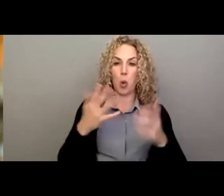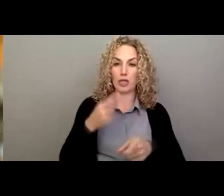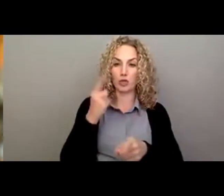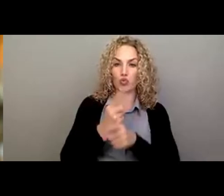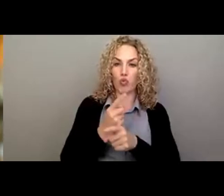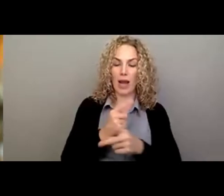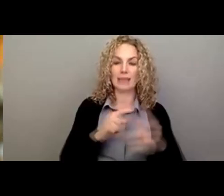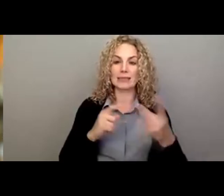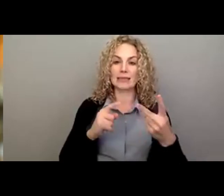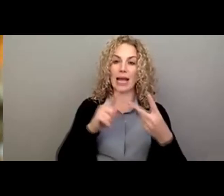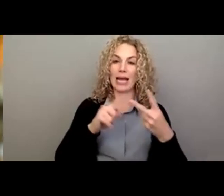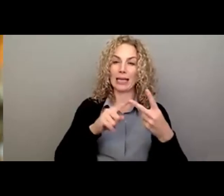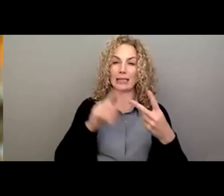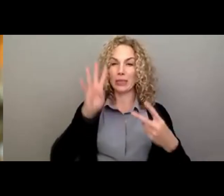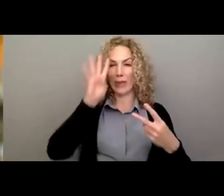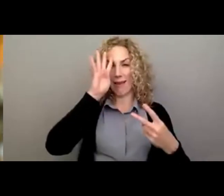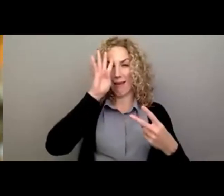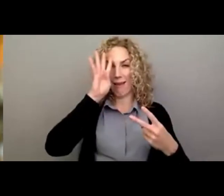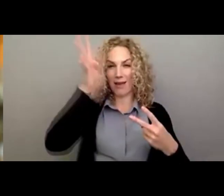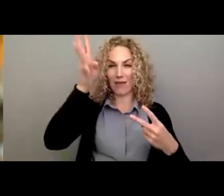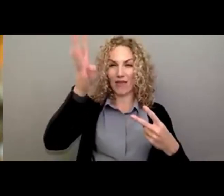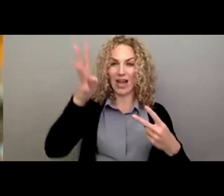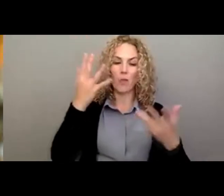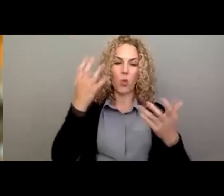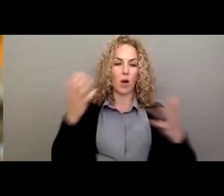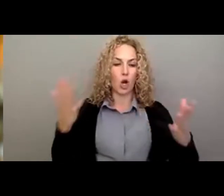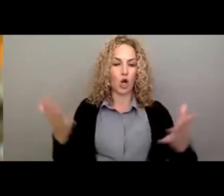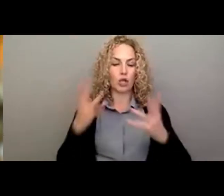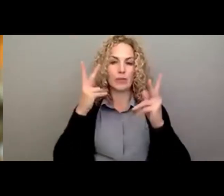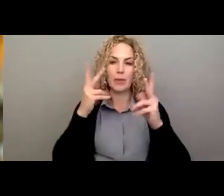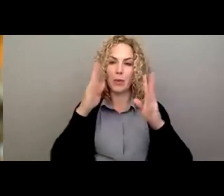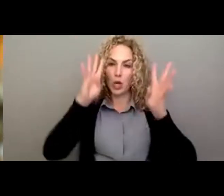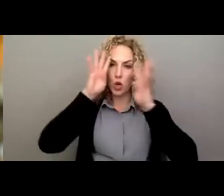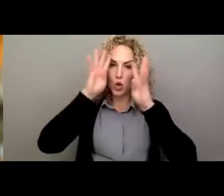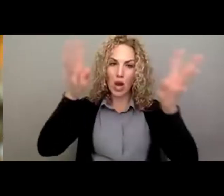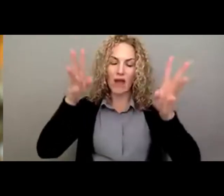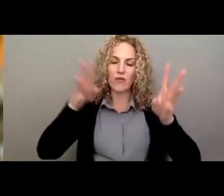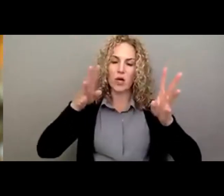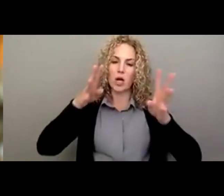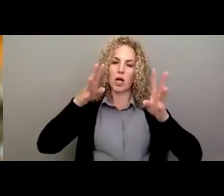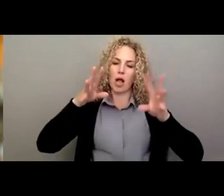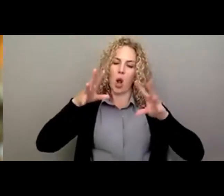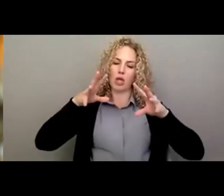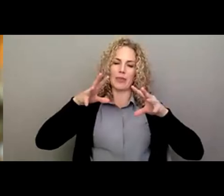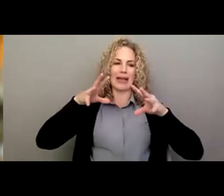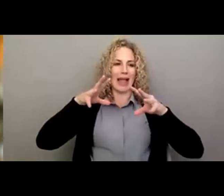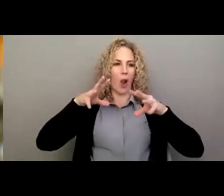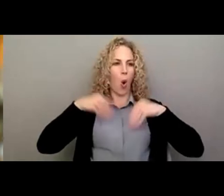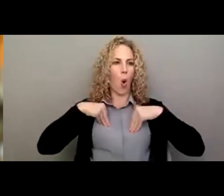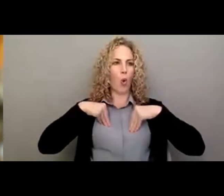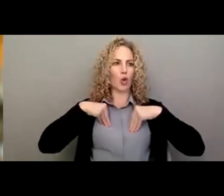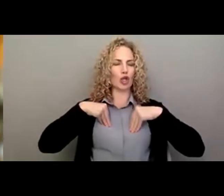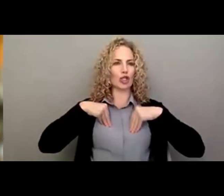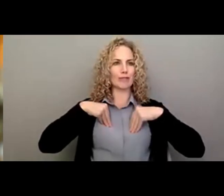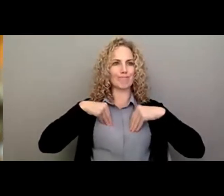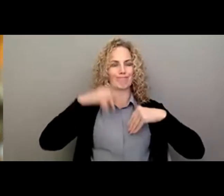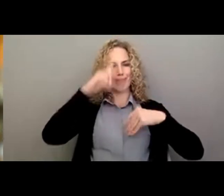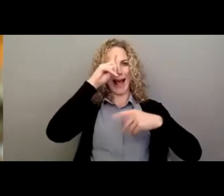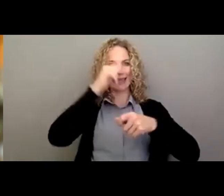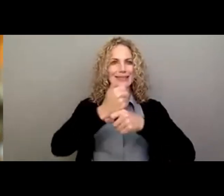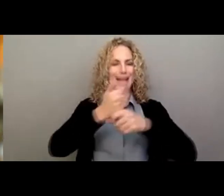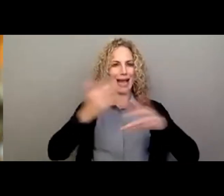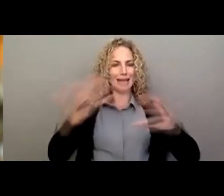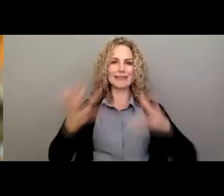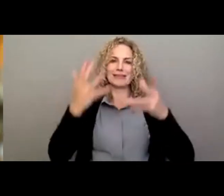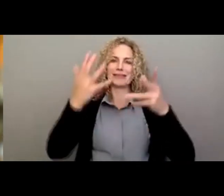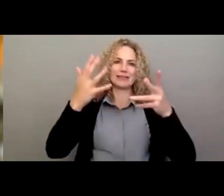one is to be innovative. We want to encourage people to be creative, to be owners in the organization, to really feel responsible for this mission